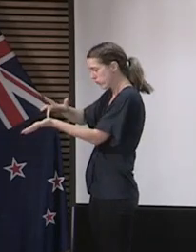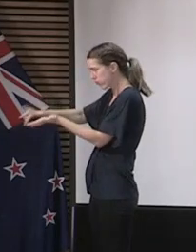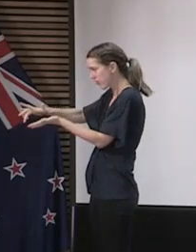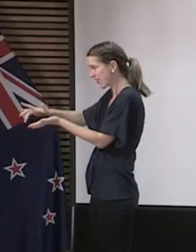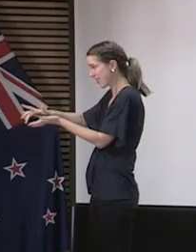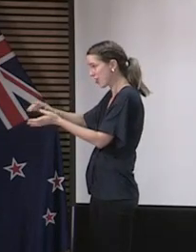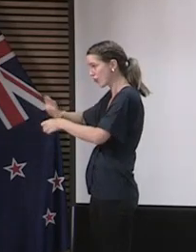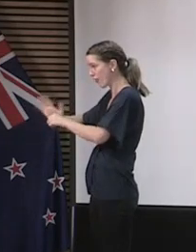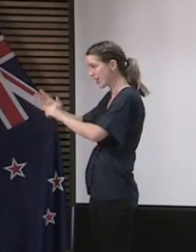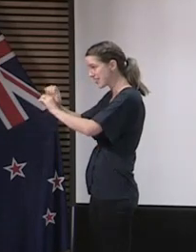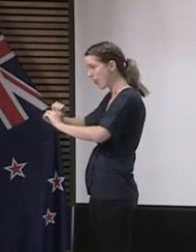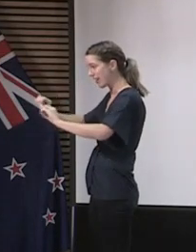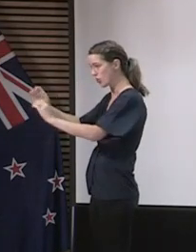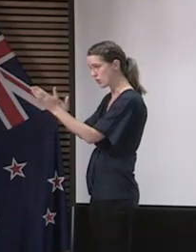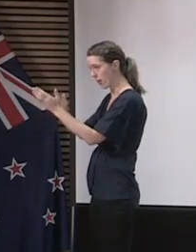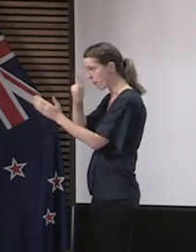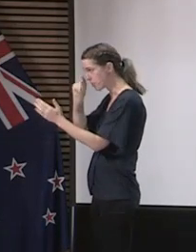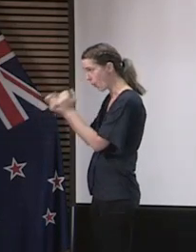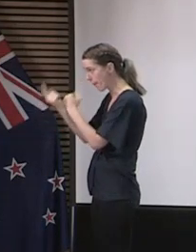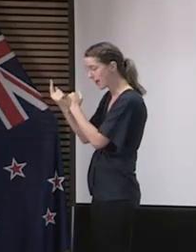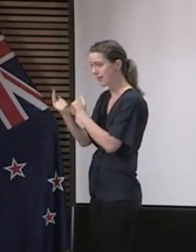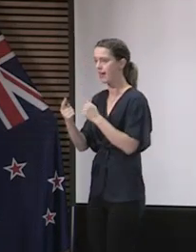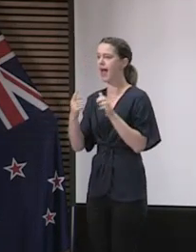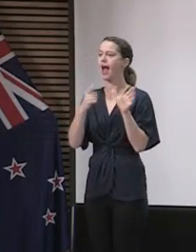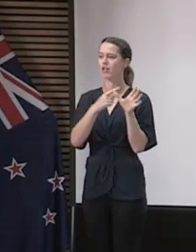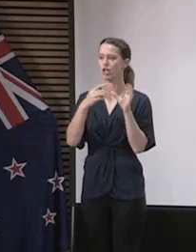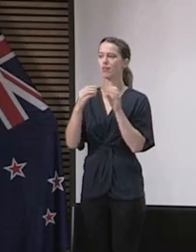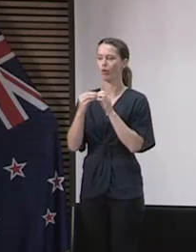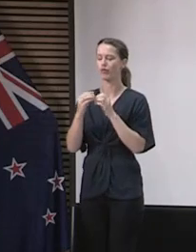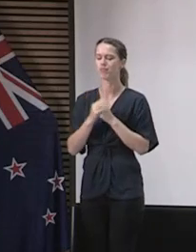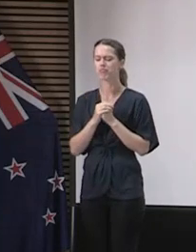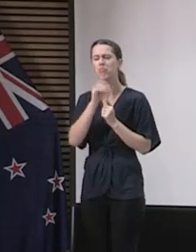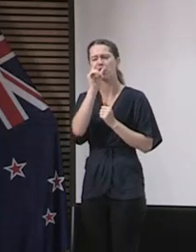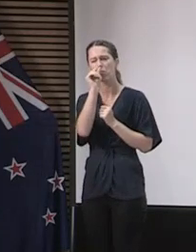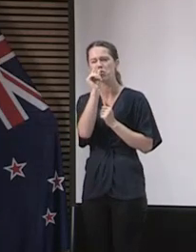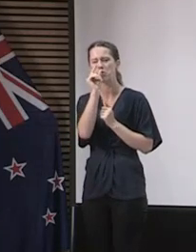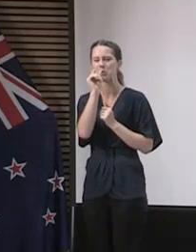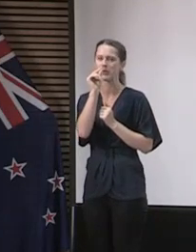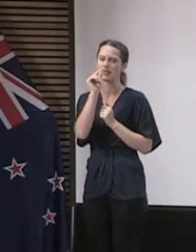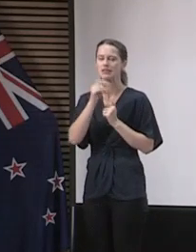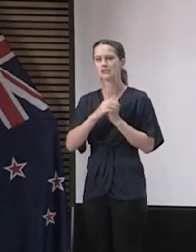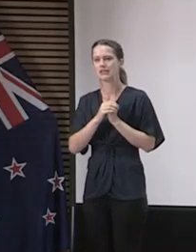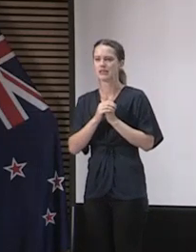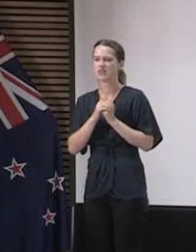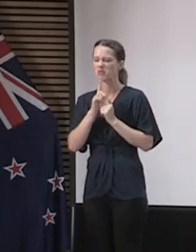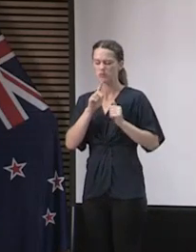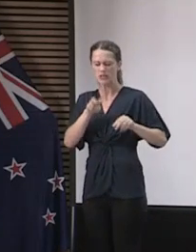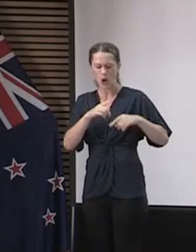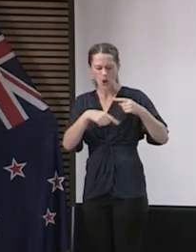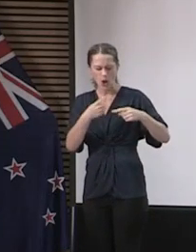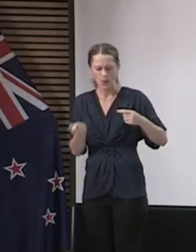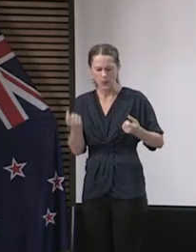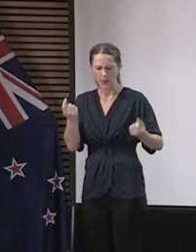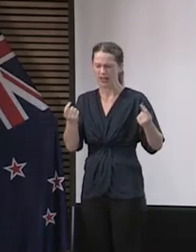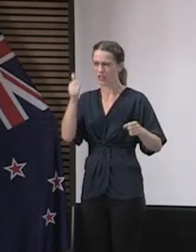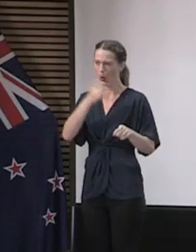It's a possibility. However, what we also know, and as we see with these ongoing cases, even